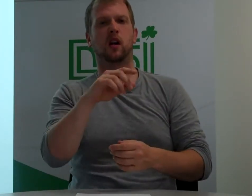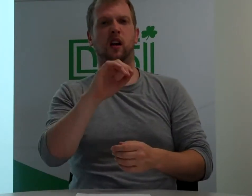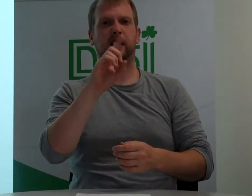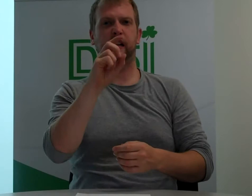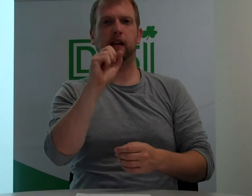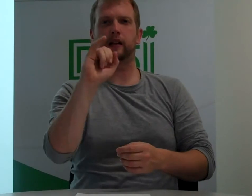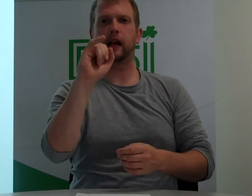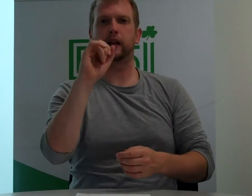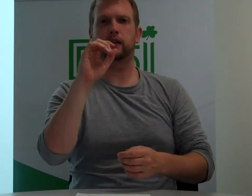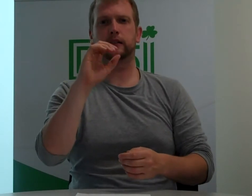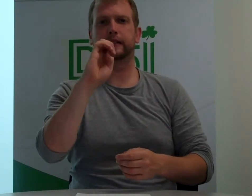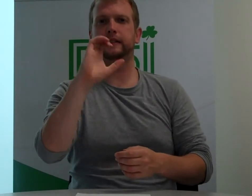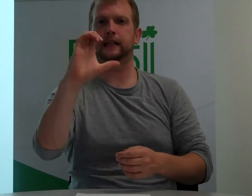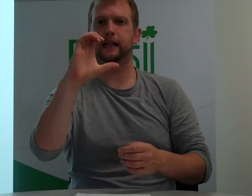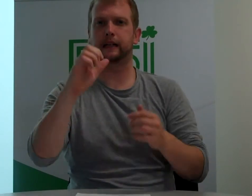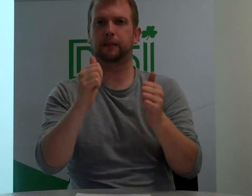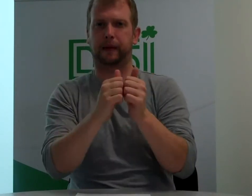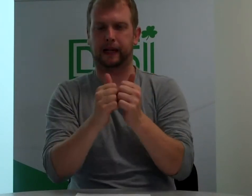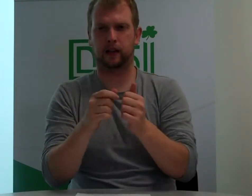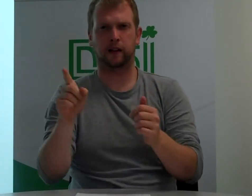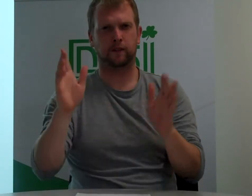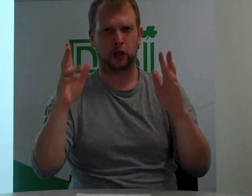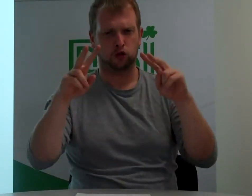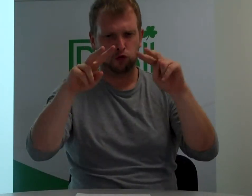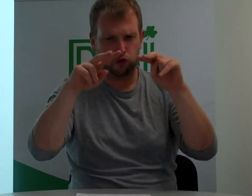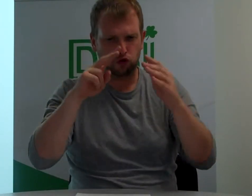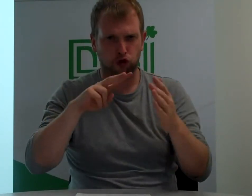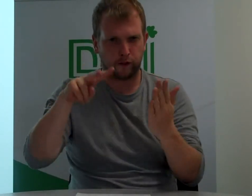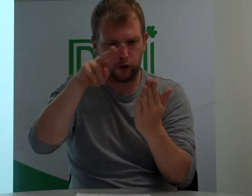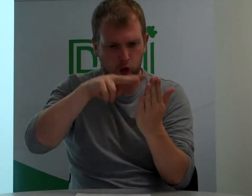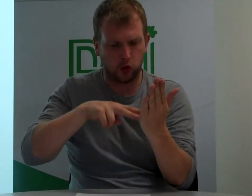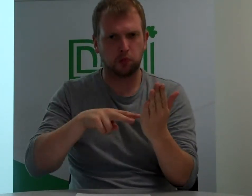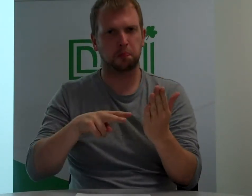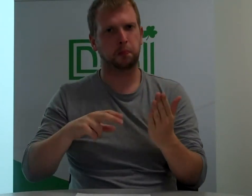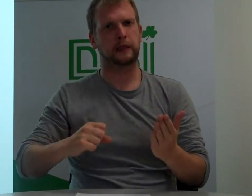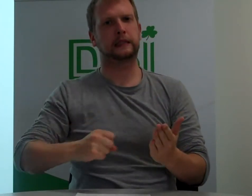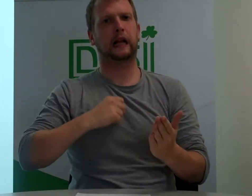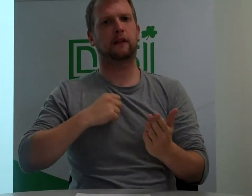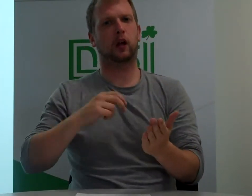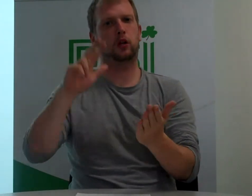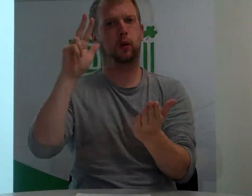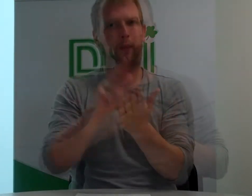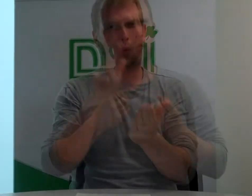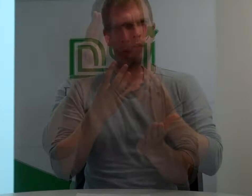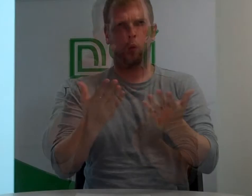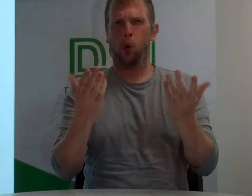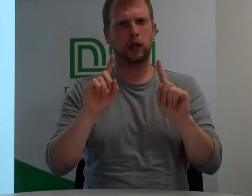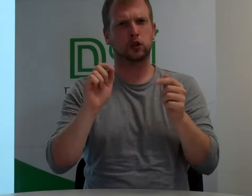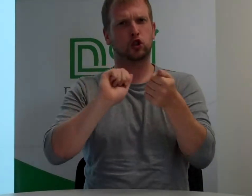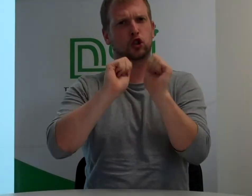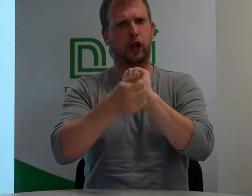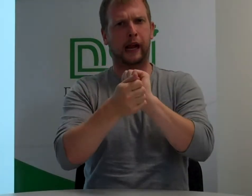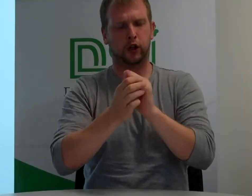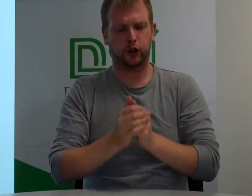Do you have a hot change?